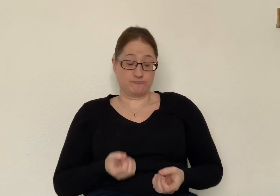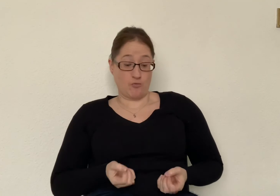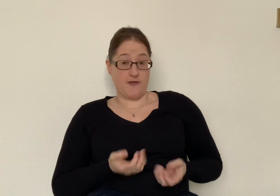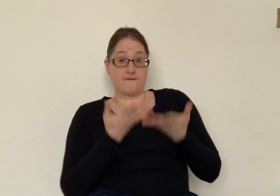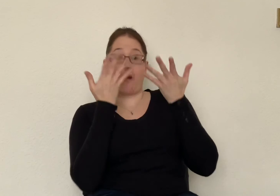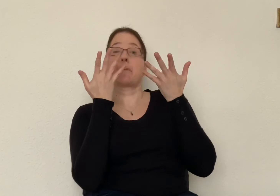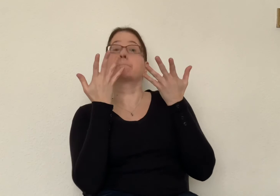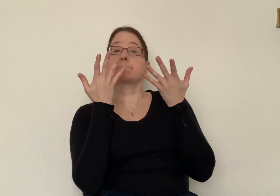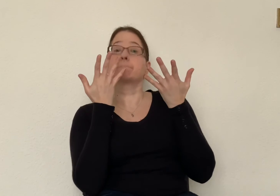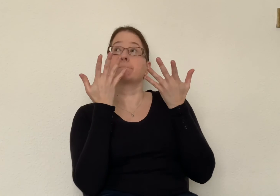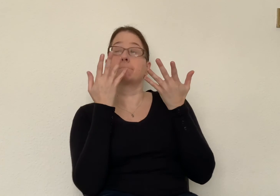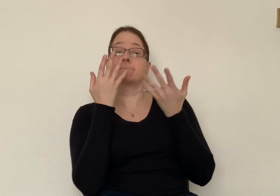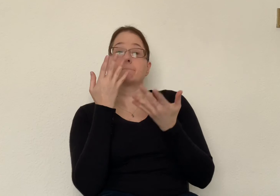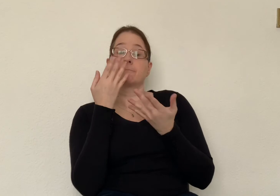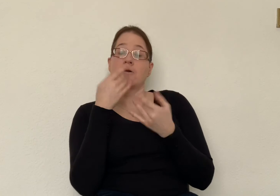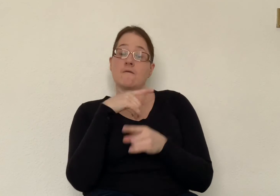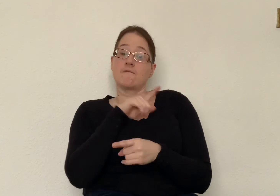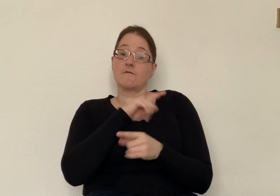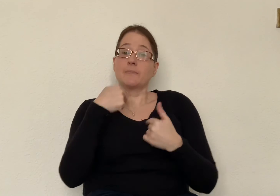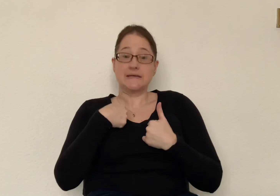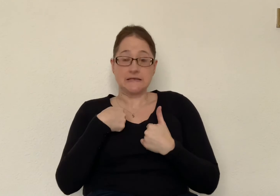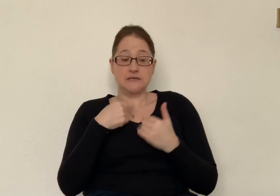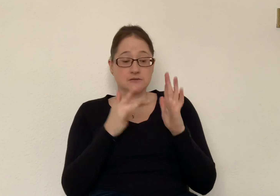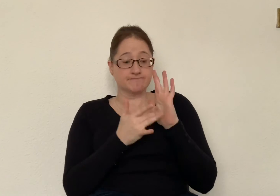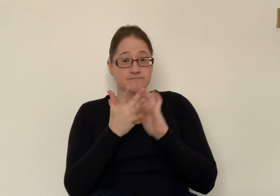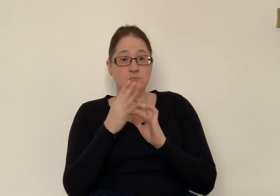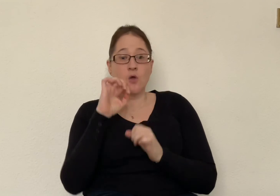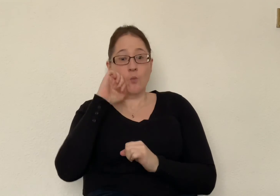their life for me will find true life